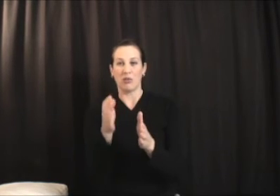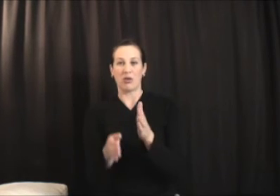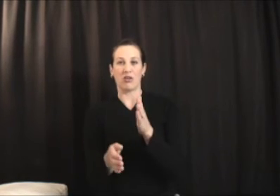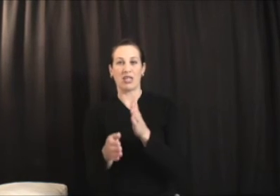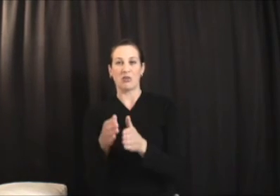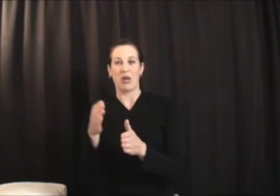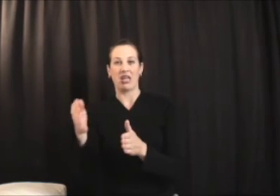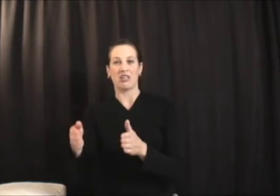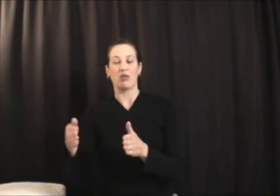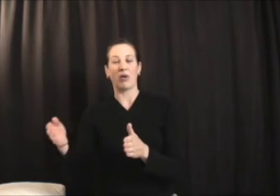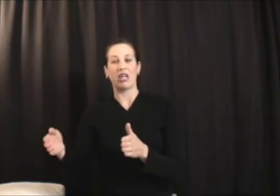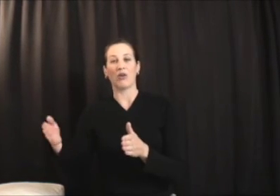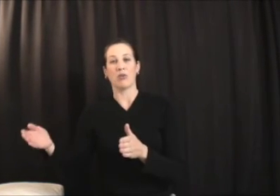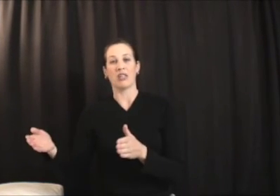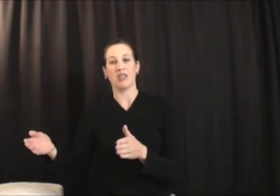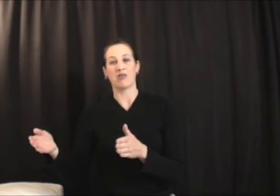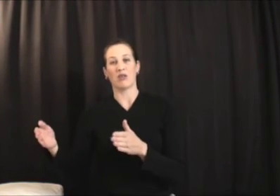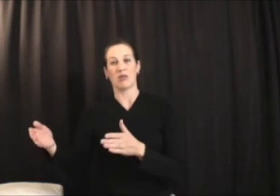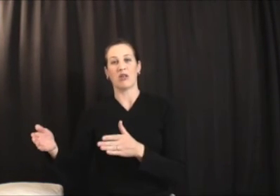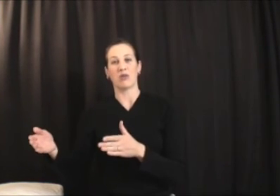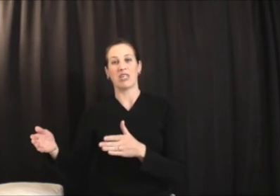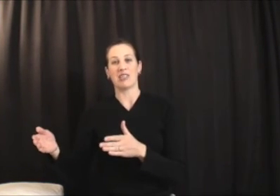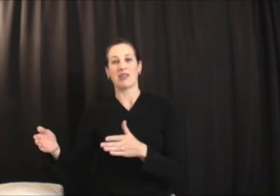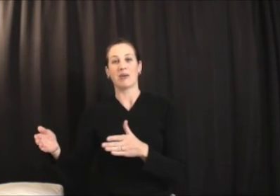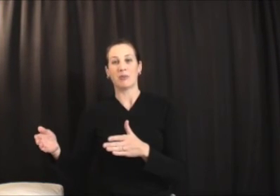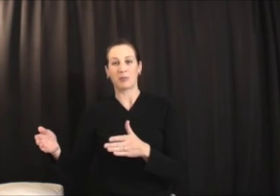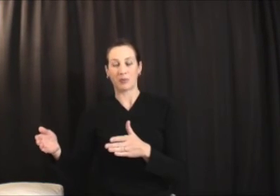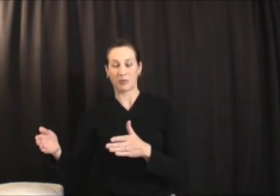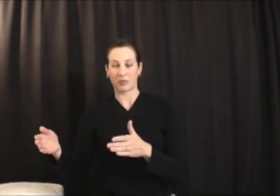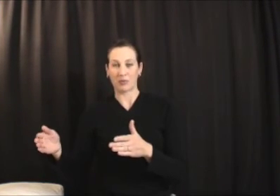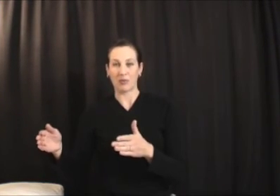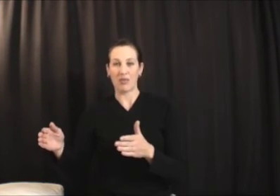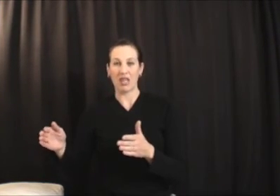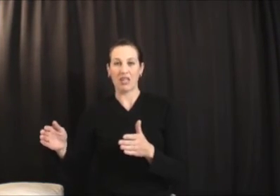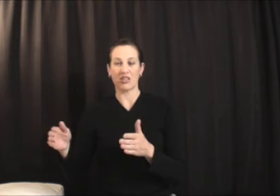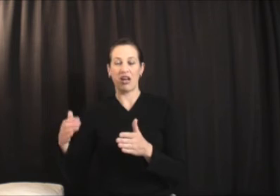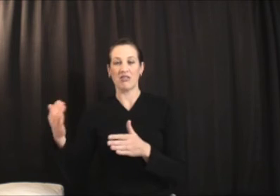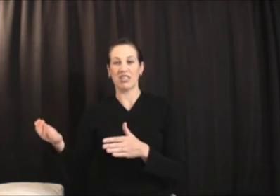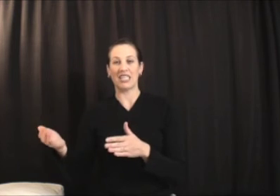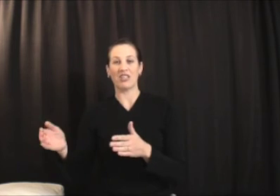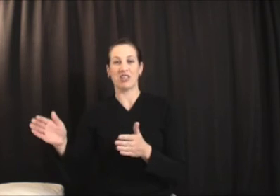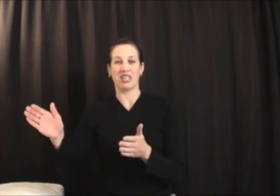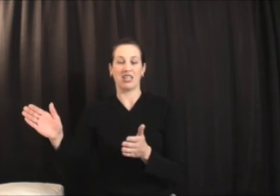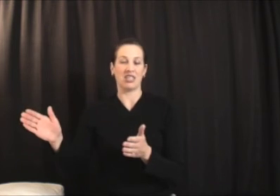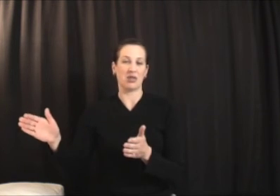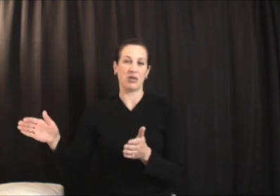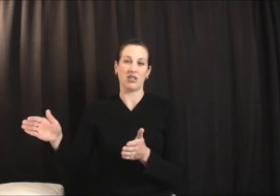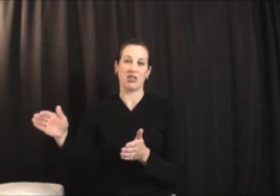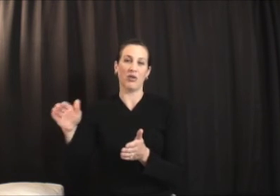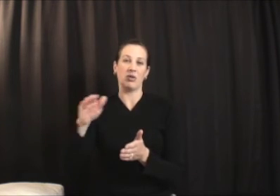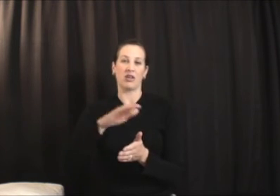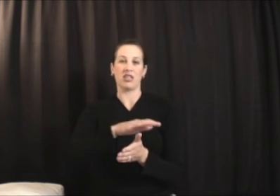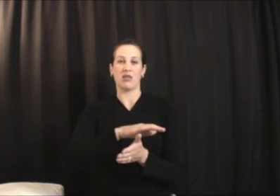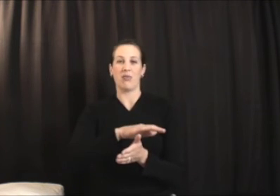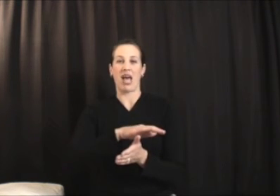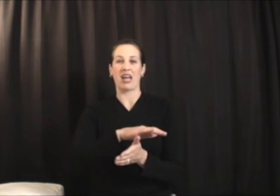progress back to the weight you were lifting when you were injured. So after an injury there needs to be a slow progression back